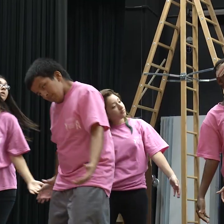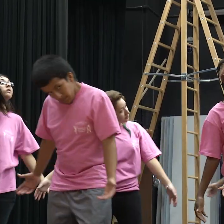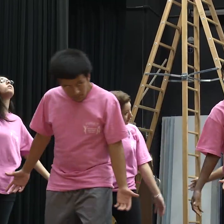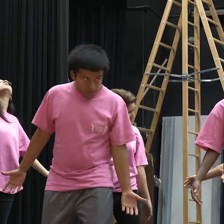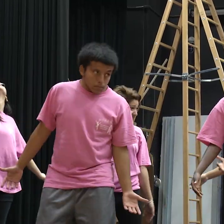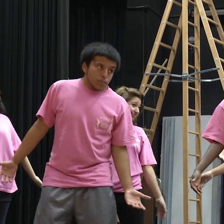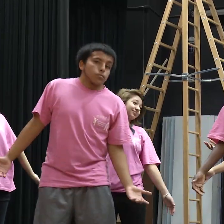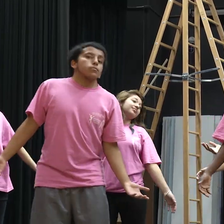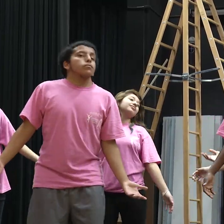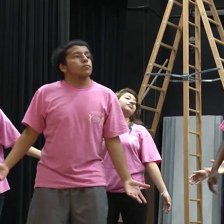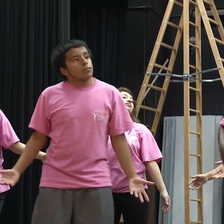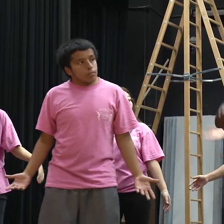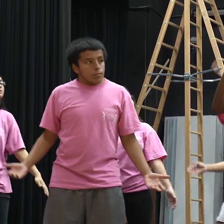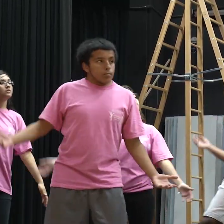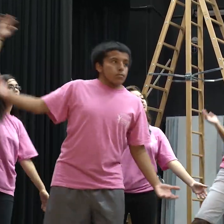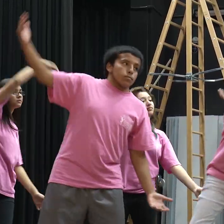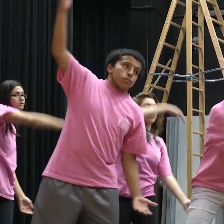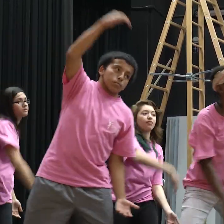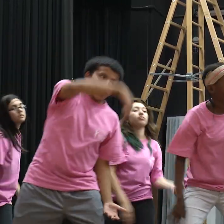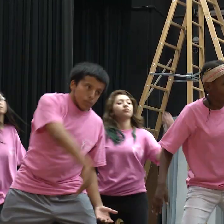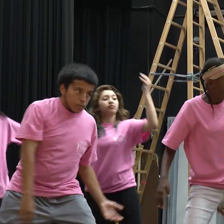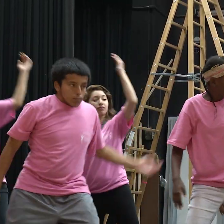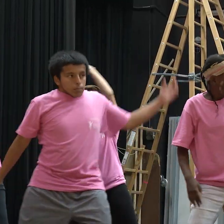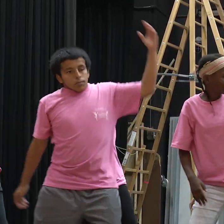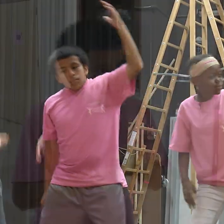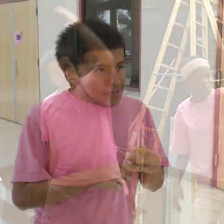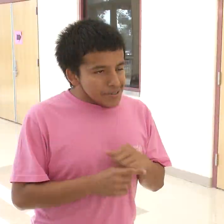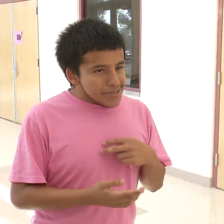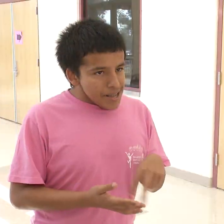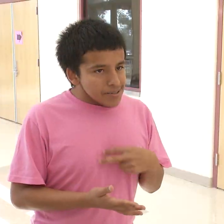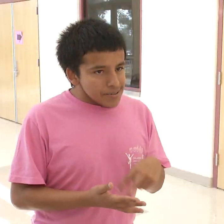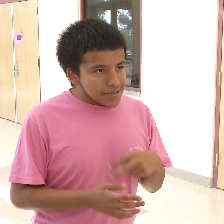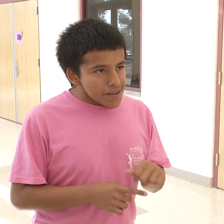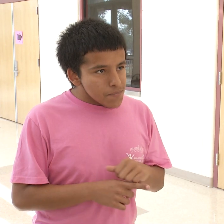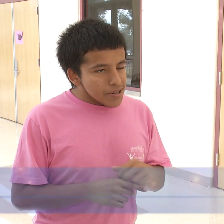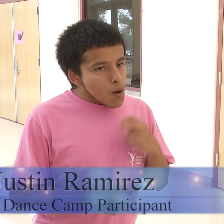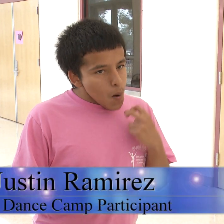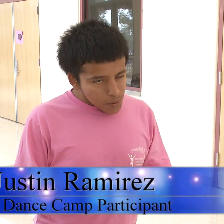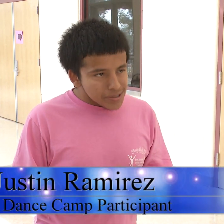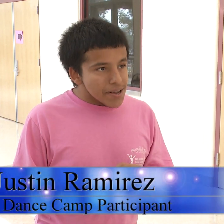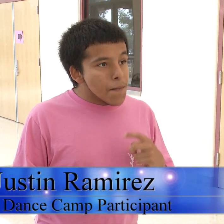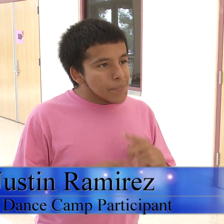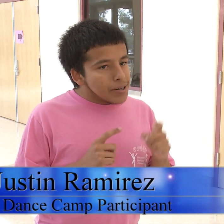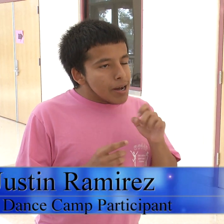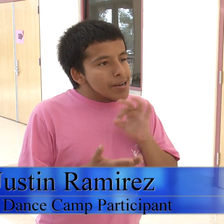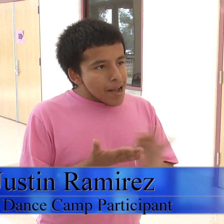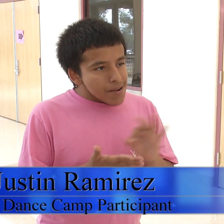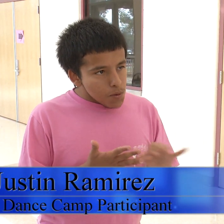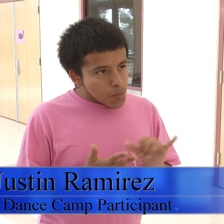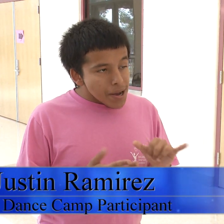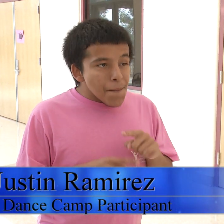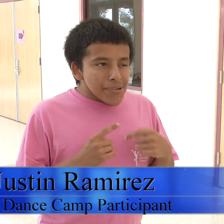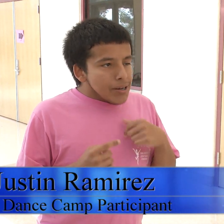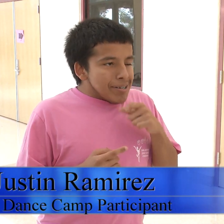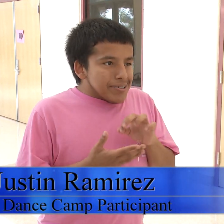He says his favorite dance is hip-hop. We practice, we dance. It's hard, but, you know, we use the counts.